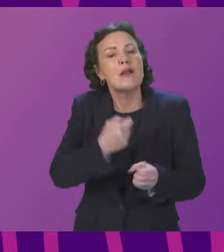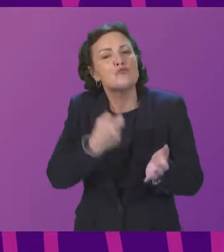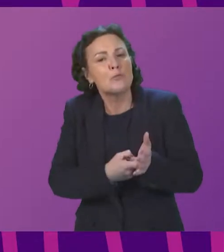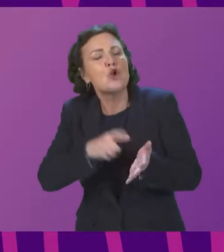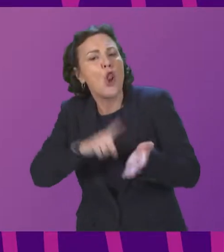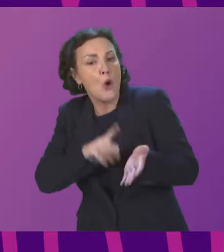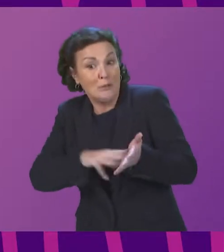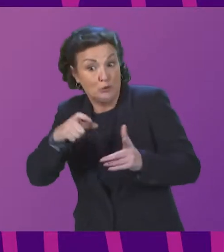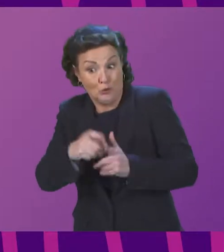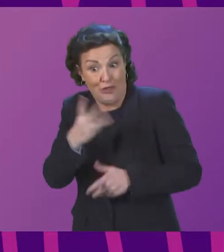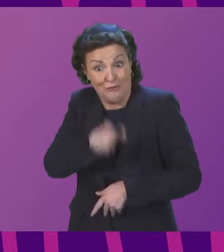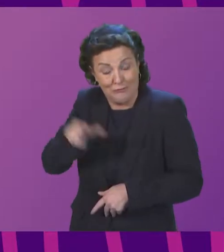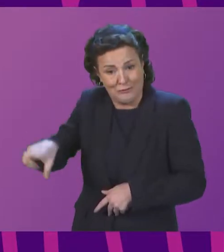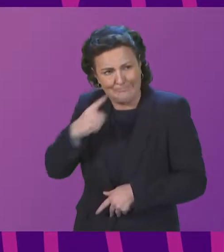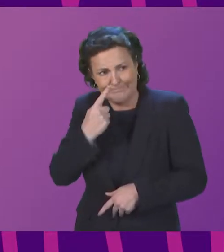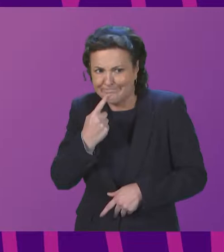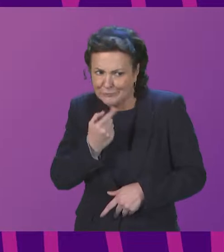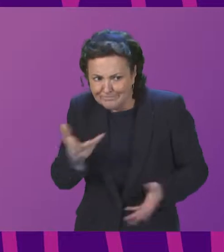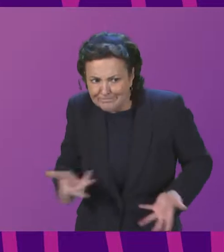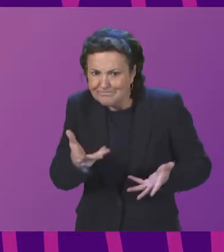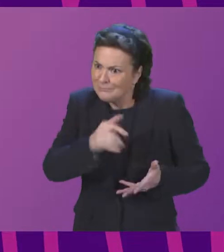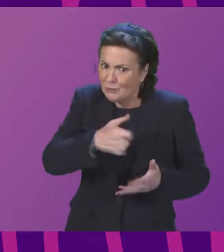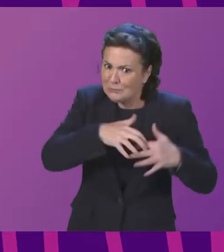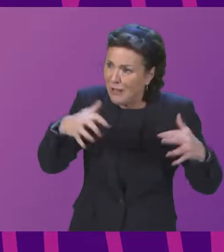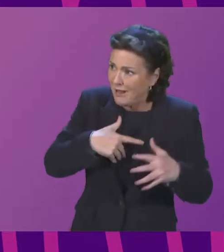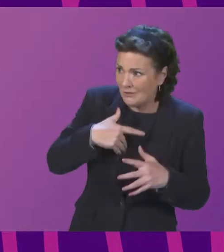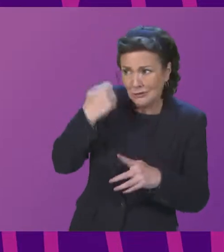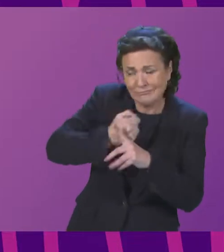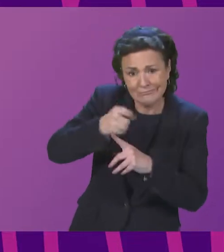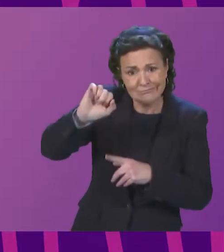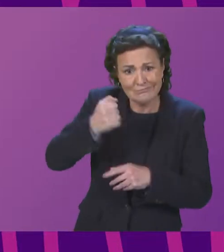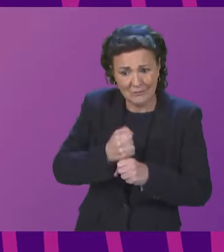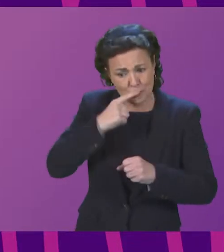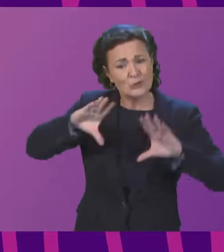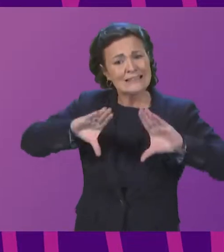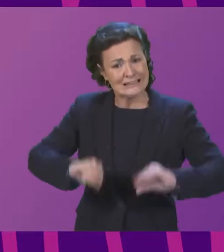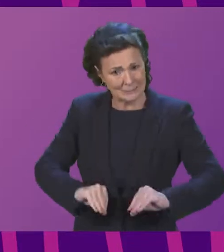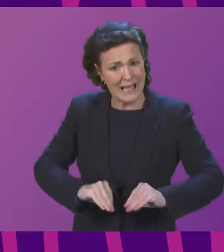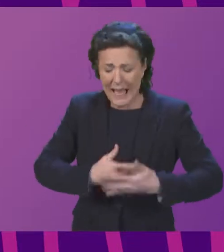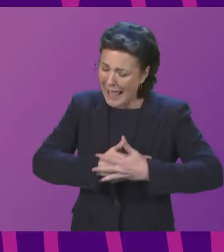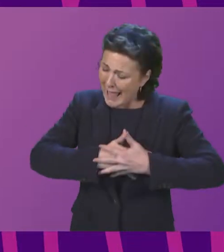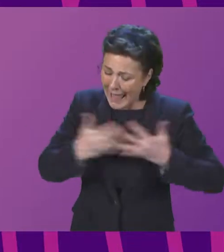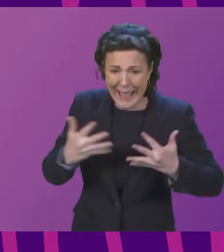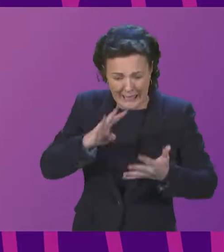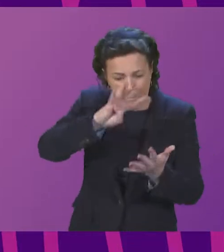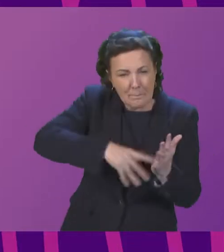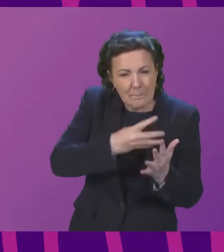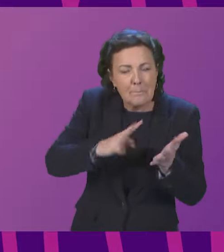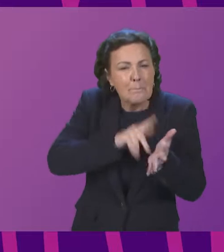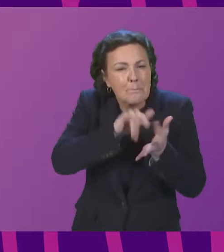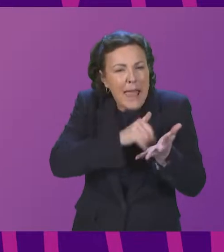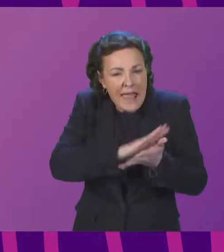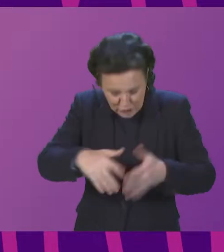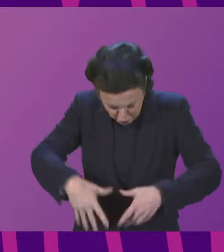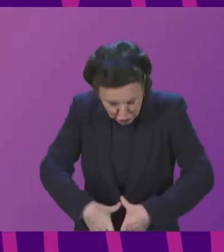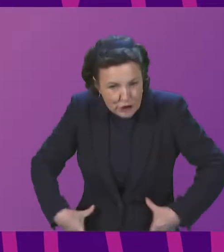calls in the Parliament to urge Scottish Government to suspend the use of all surgical mesh and fixation devices. And this has had something of an airing